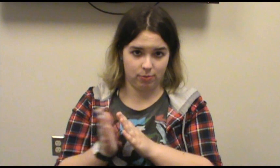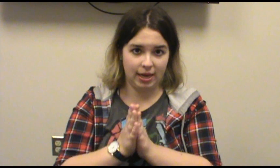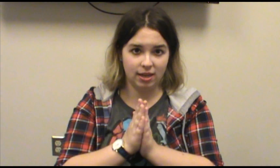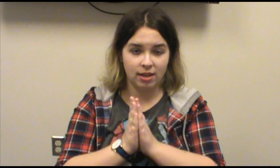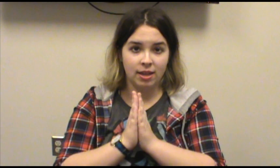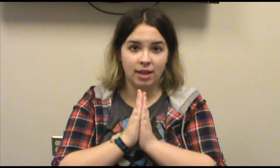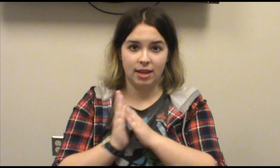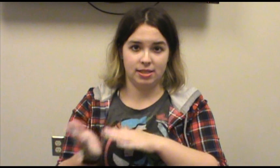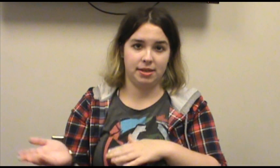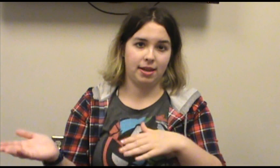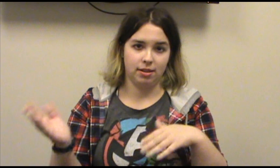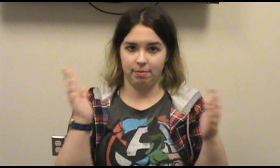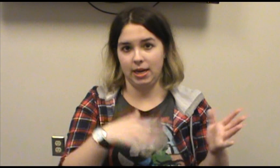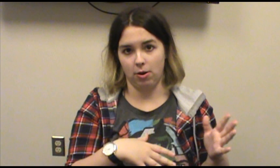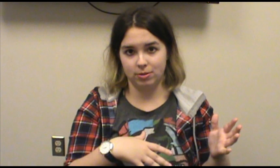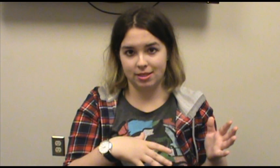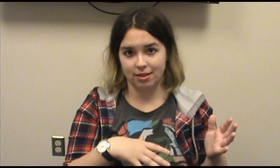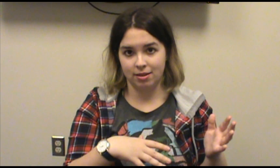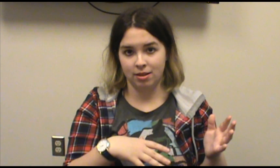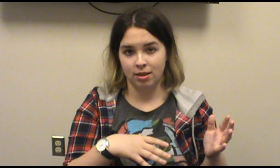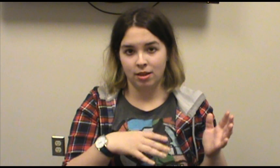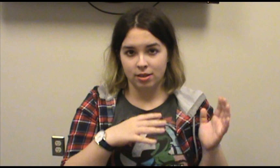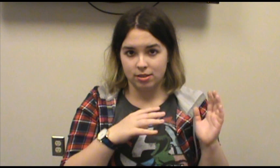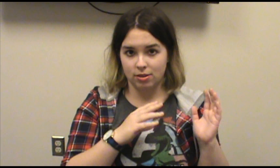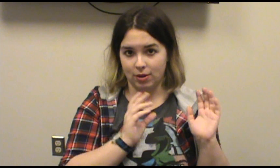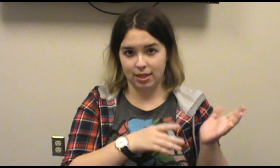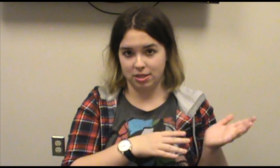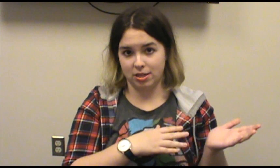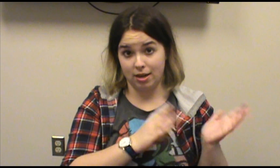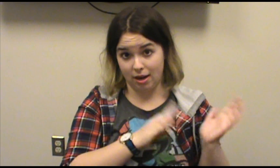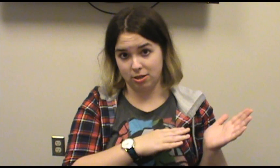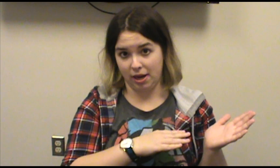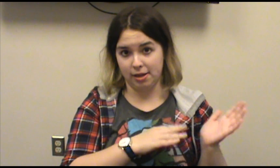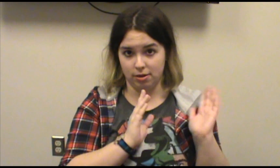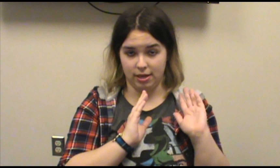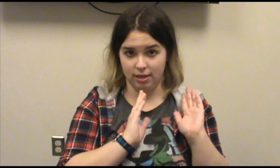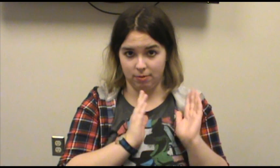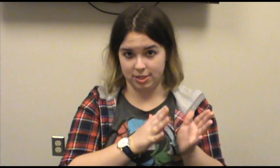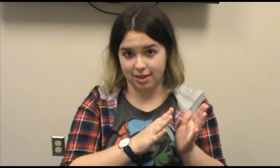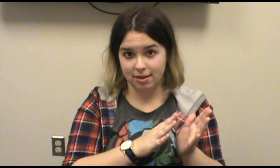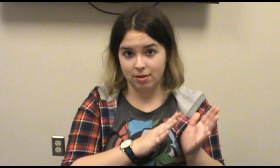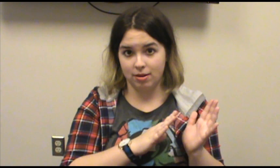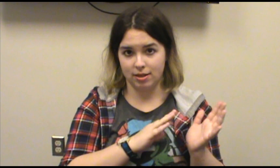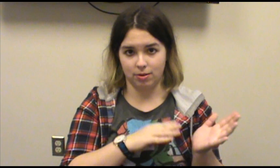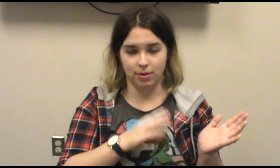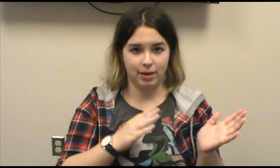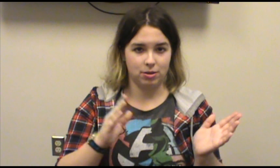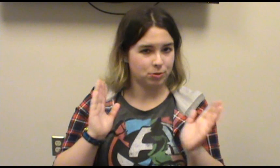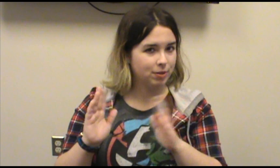queen is to kill the main host. So killing Dr. Jackal or killing Regina is the only way to truly